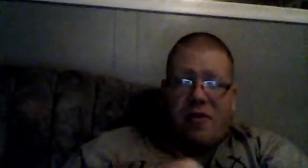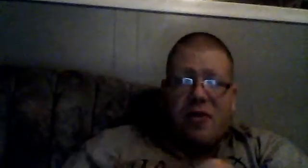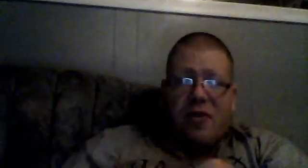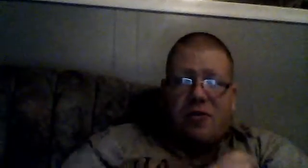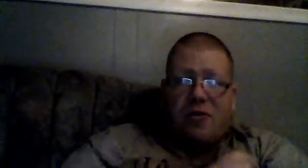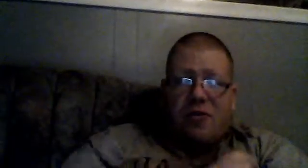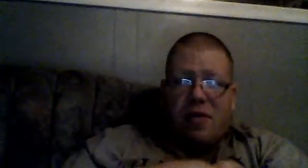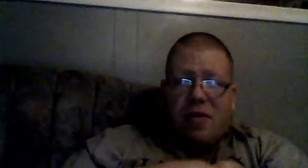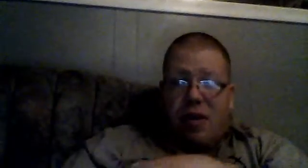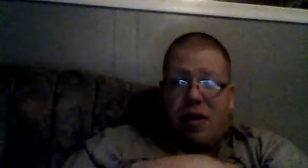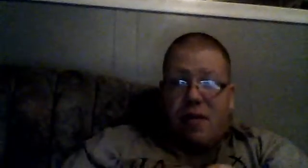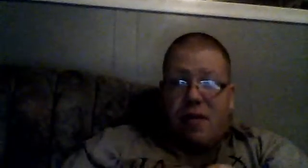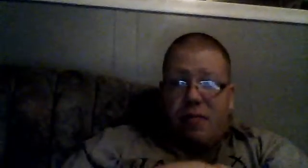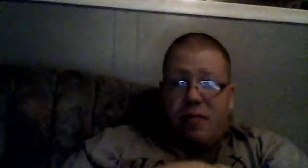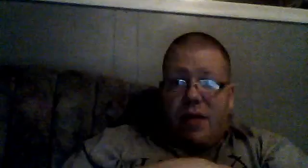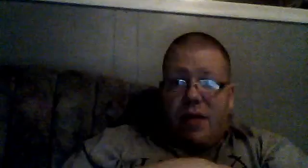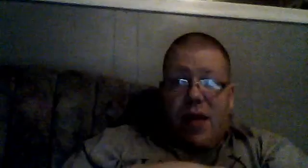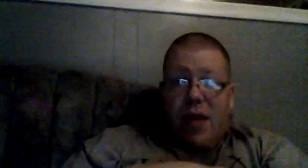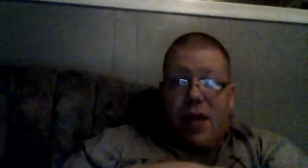shows, and, heck,